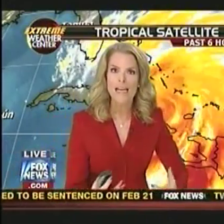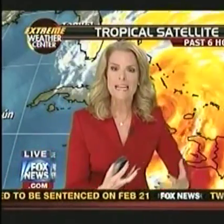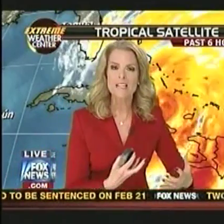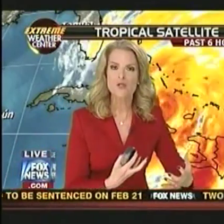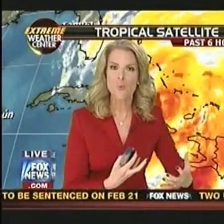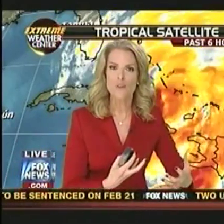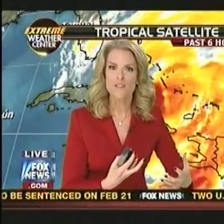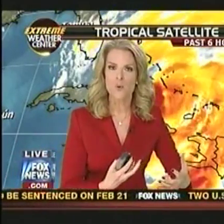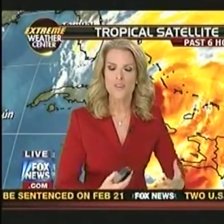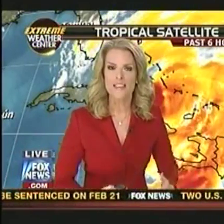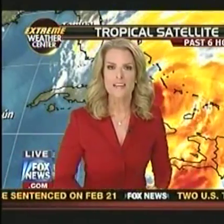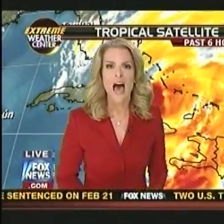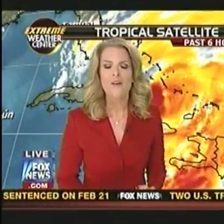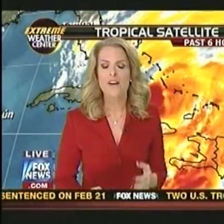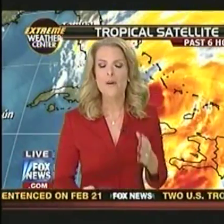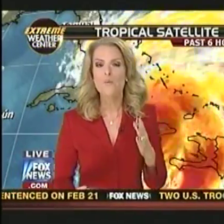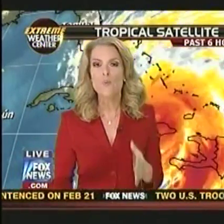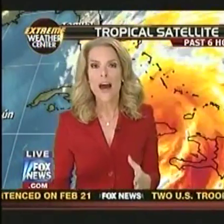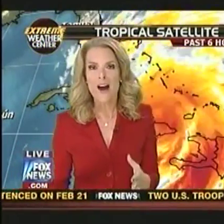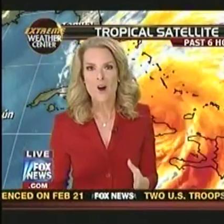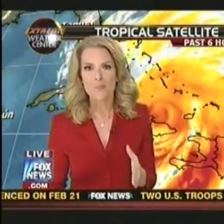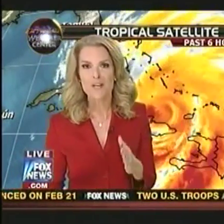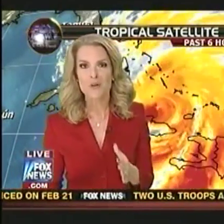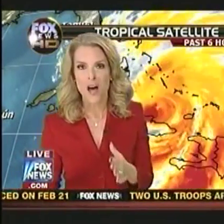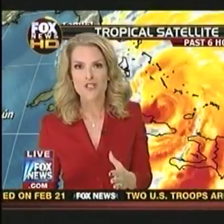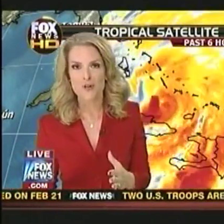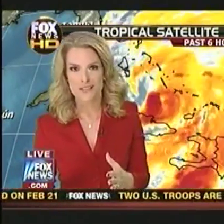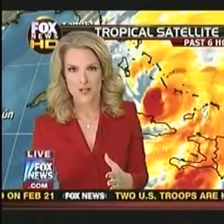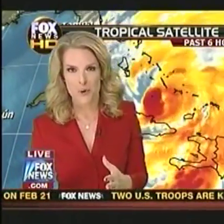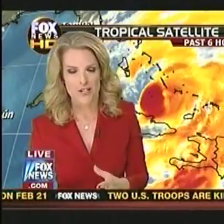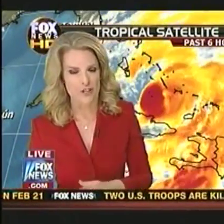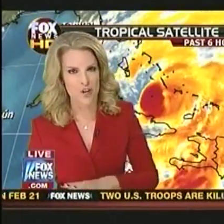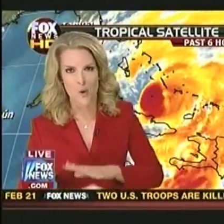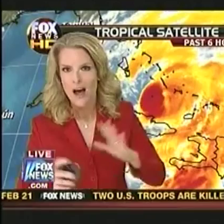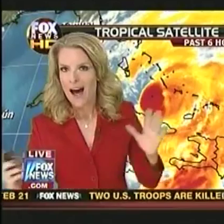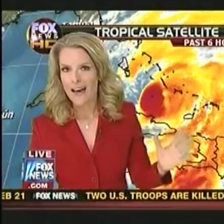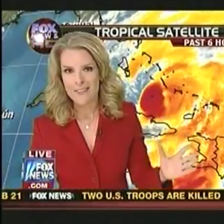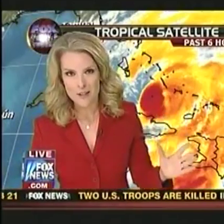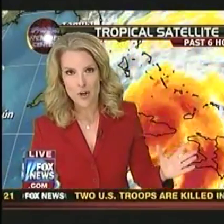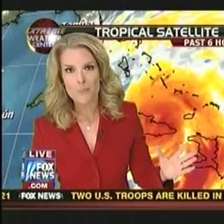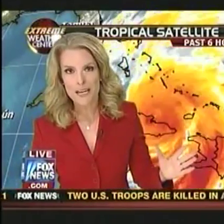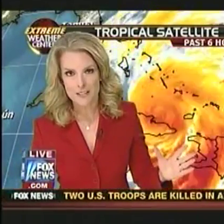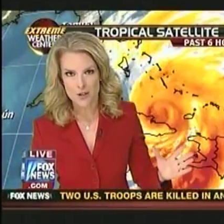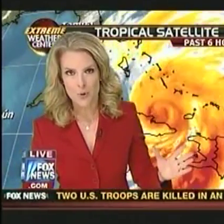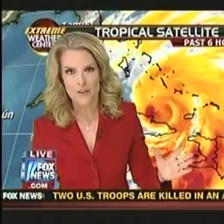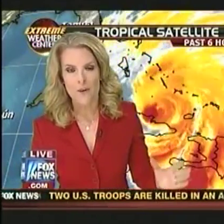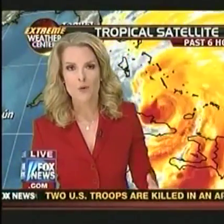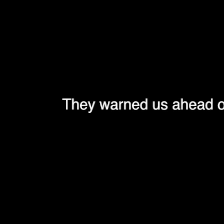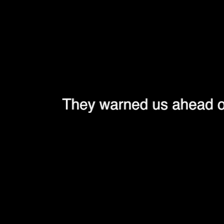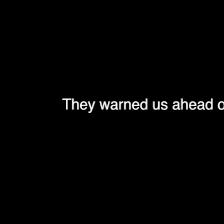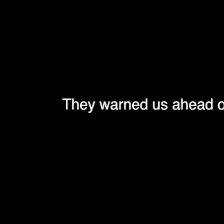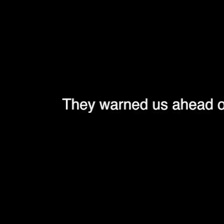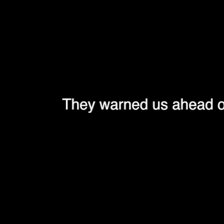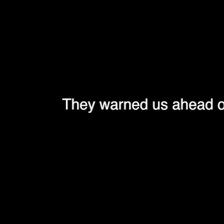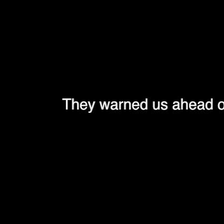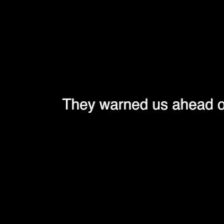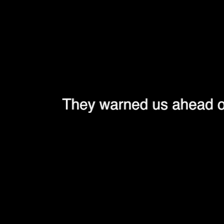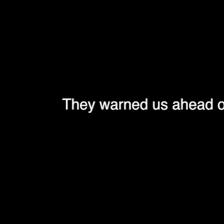draw it in towards the northeast. A very rare meteorological situation. So this could be historic, folks.